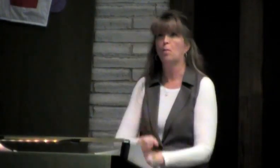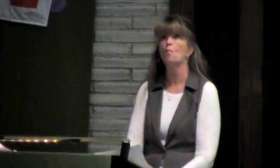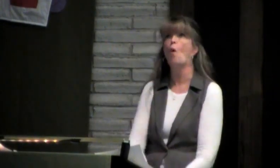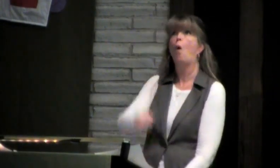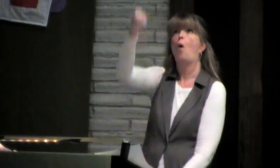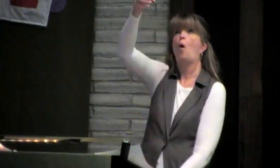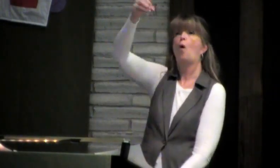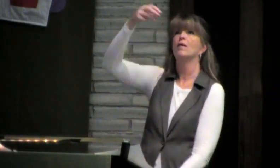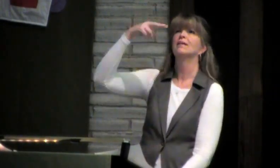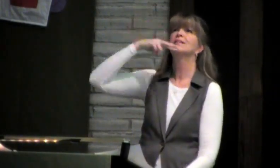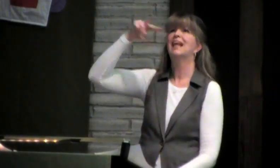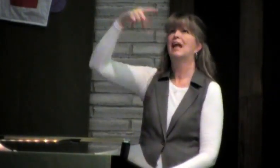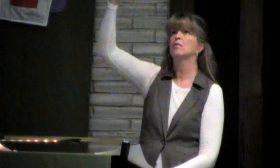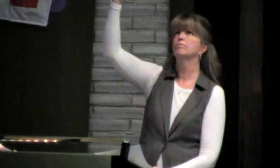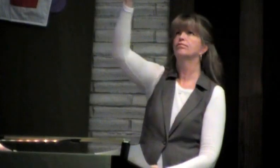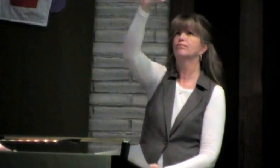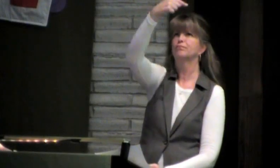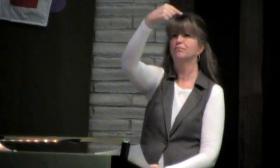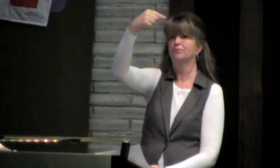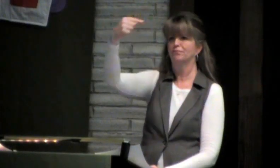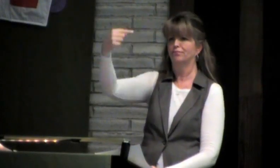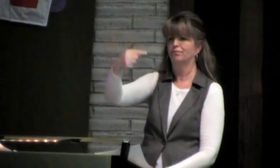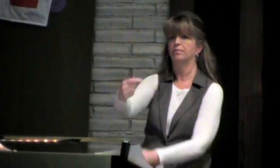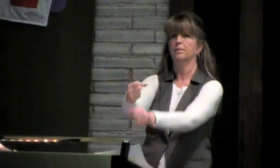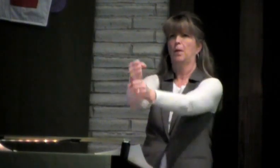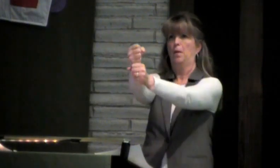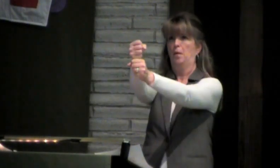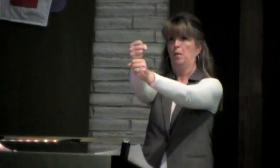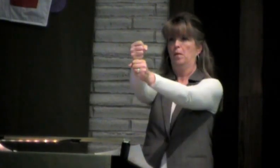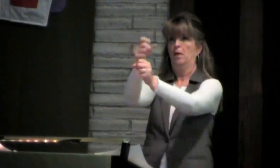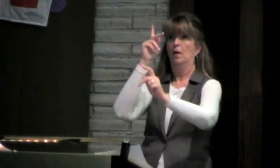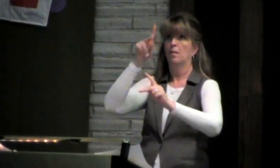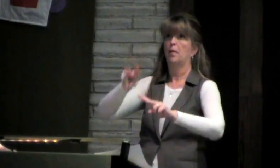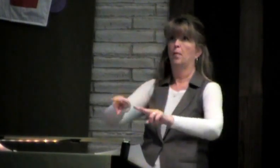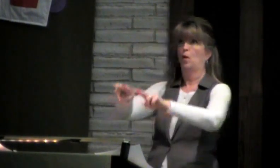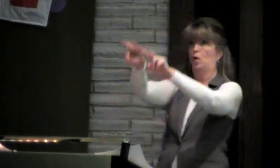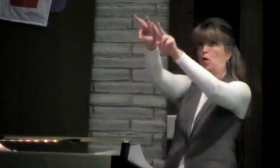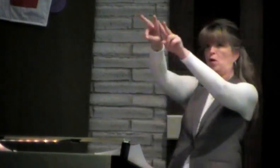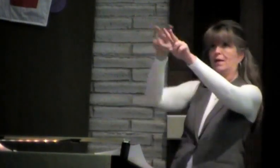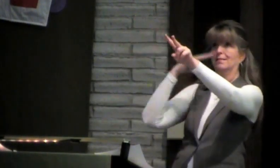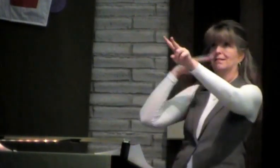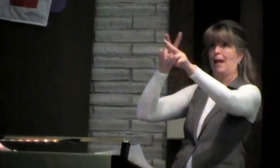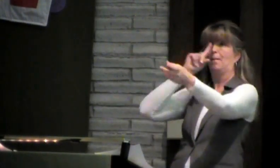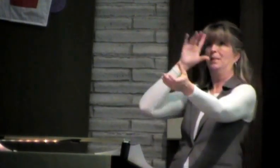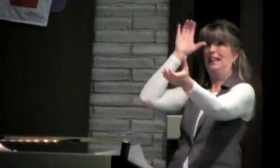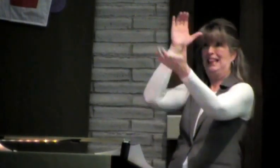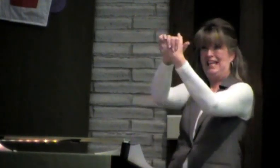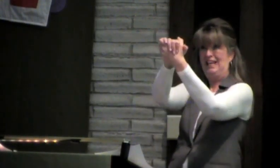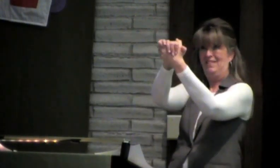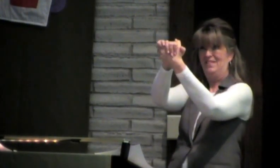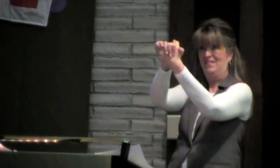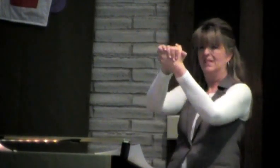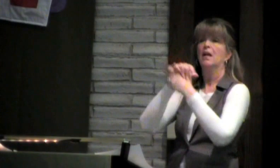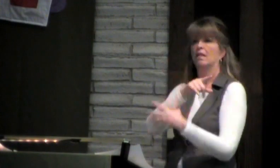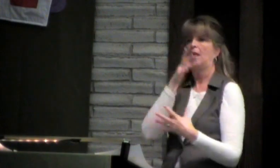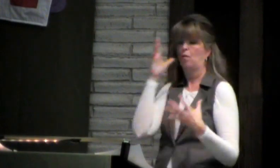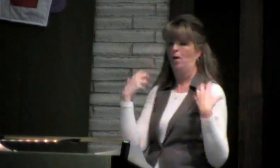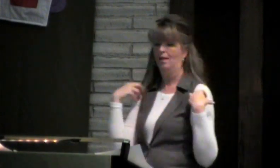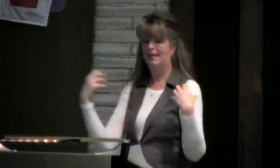and put it on a pole, let the snake wind down the pole, so that people could see it and